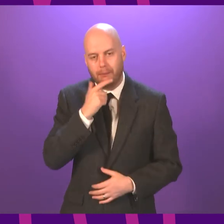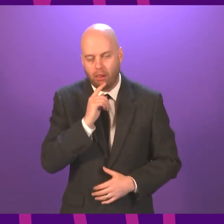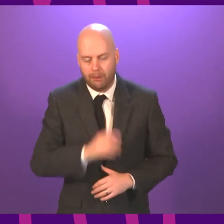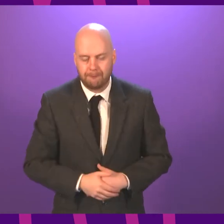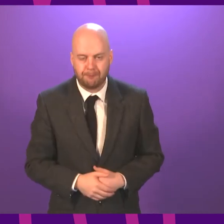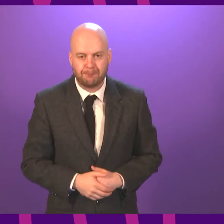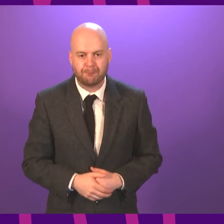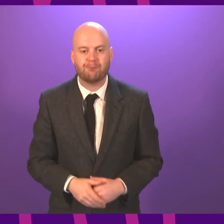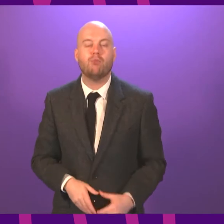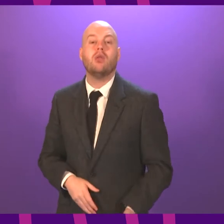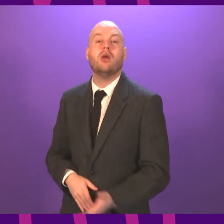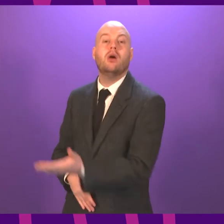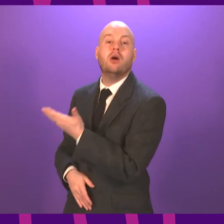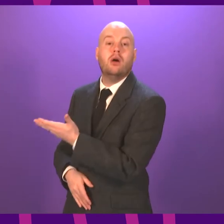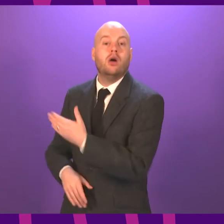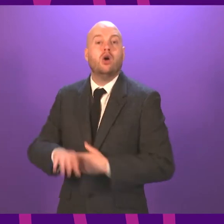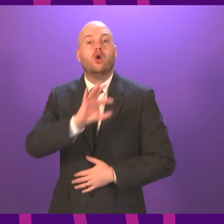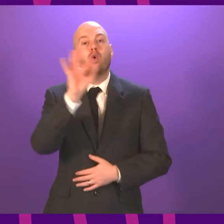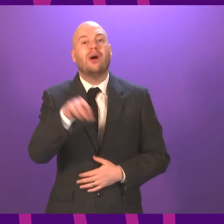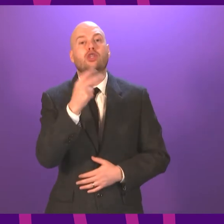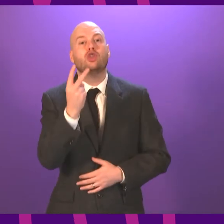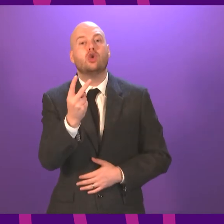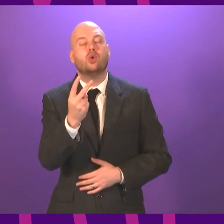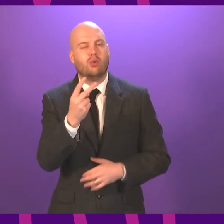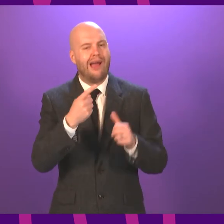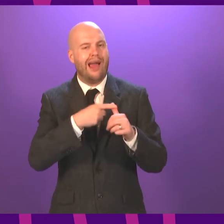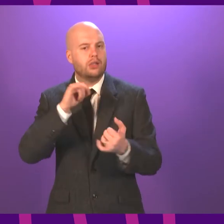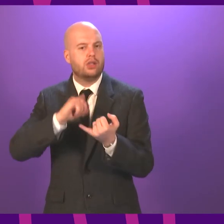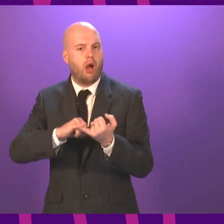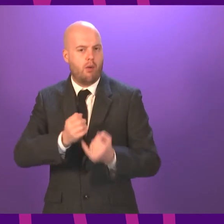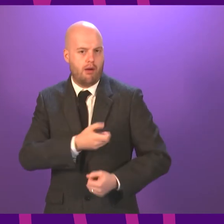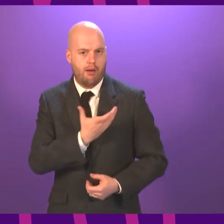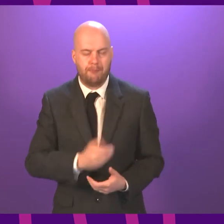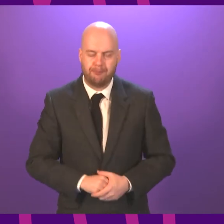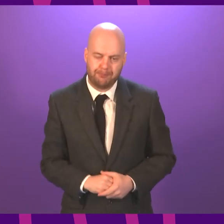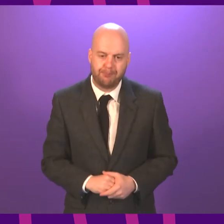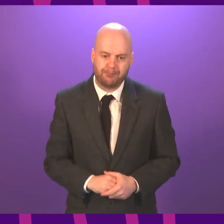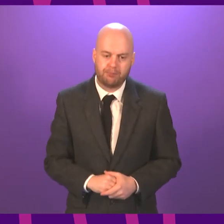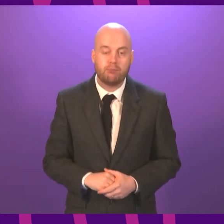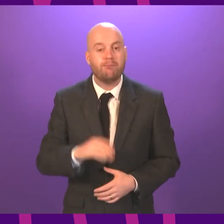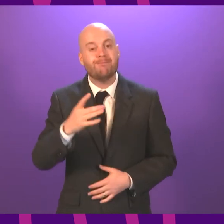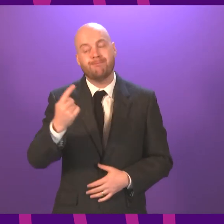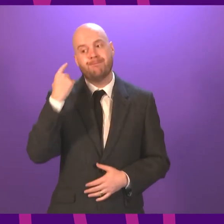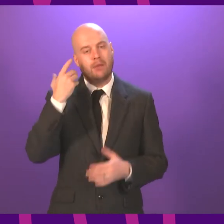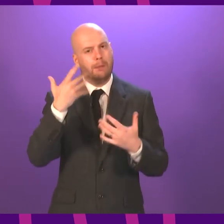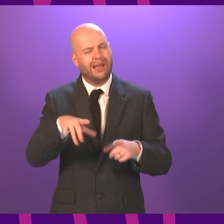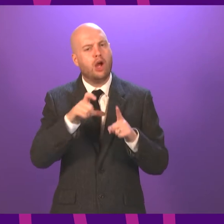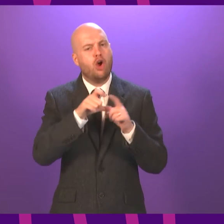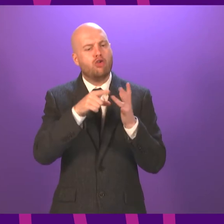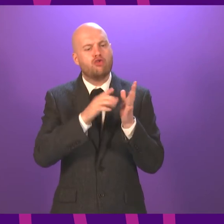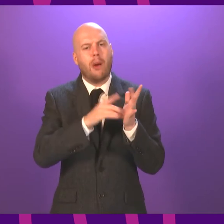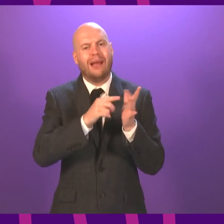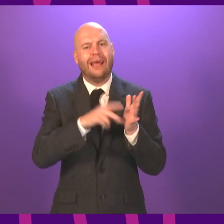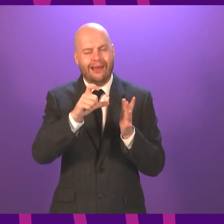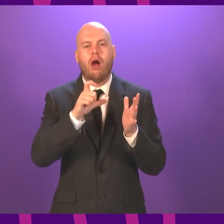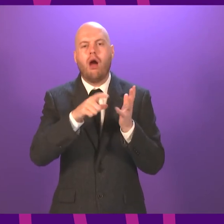Sarwar. Thank you, presenting officer. Last week, we heard damning evidence from Dominic Cummings about the UK government's response to COVID-19.